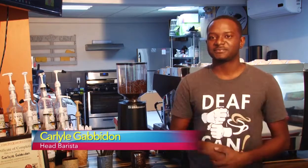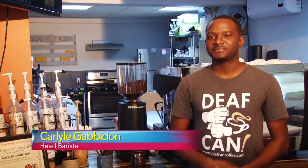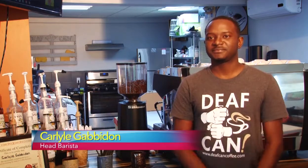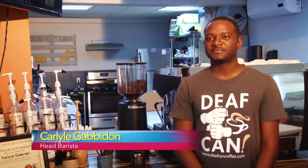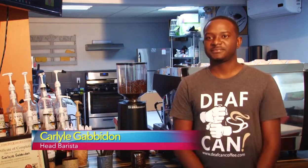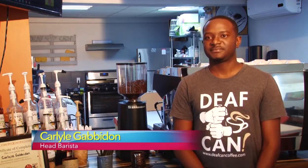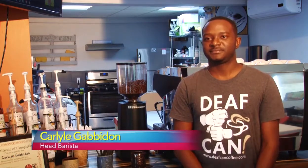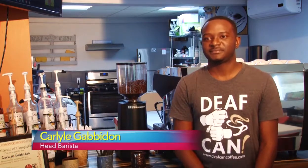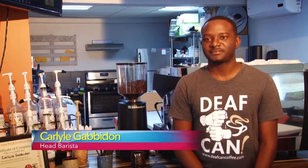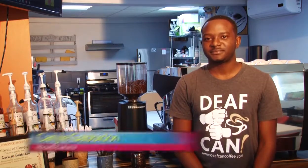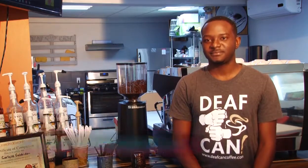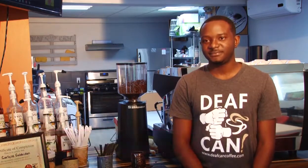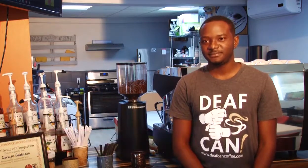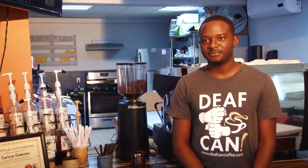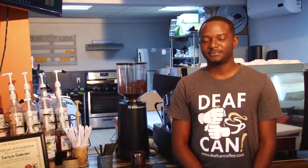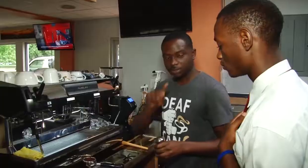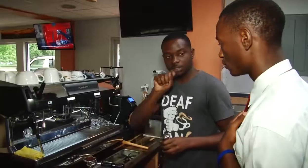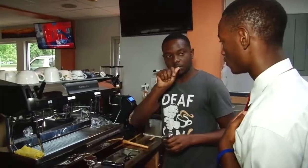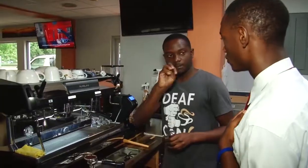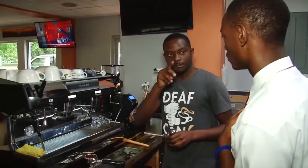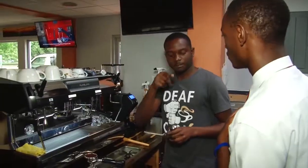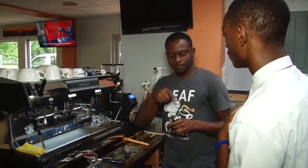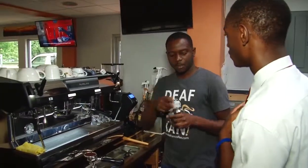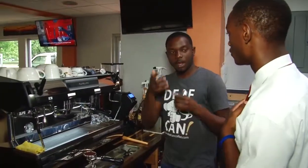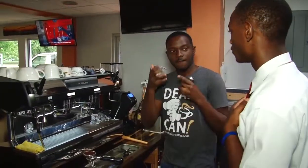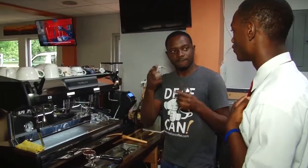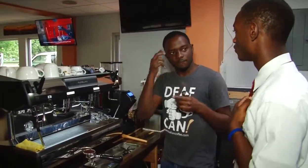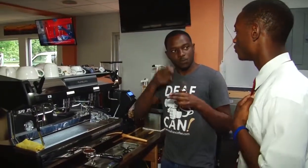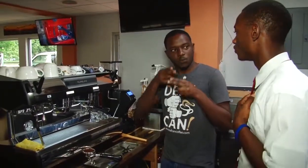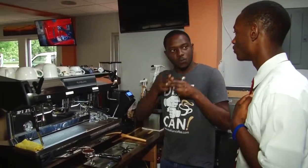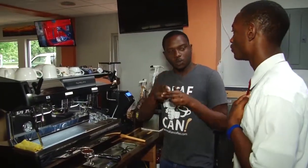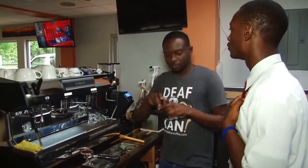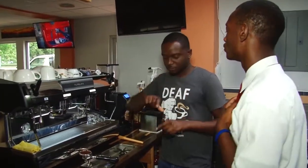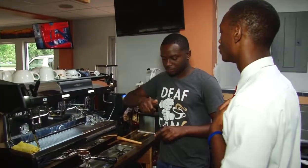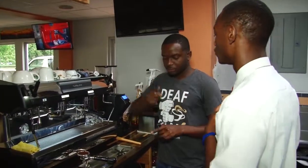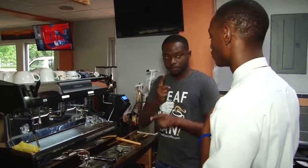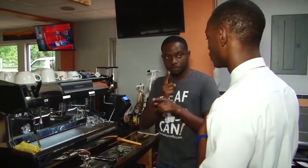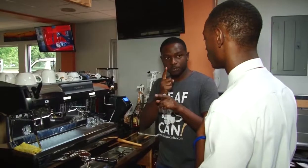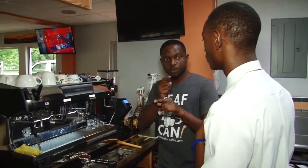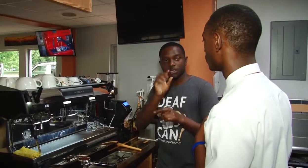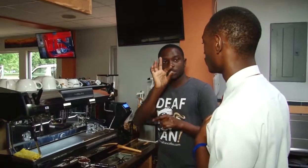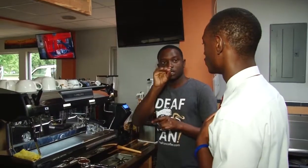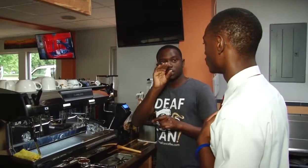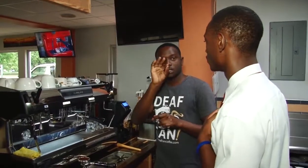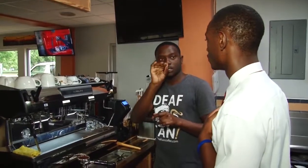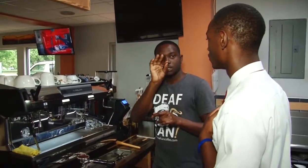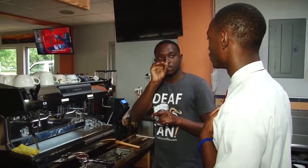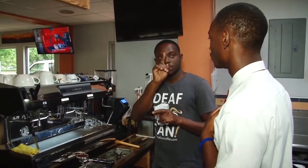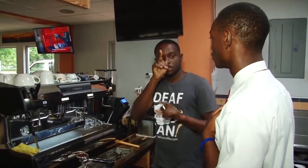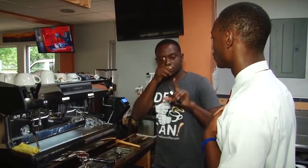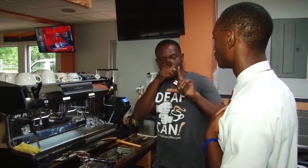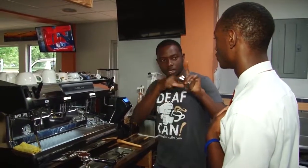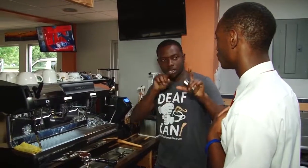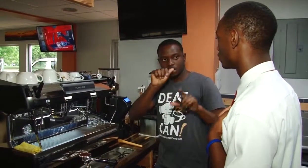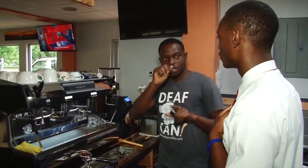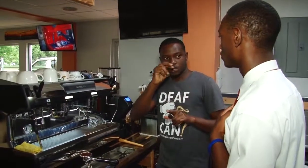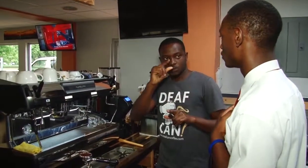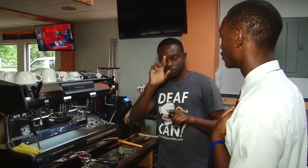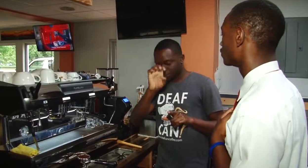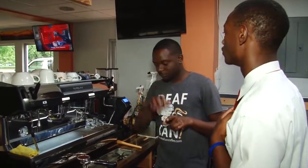equipment that have in here came through the DigiCell Foundation. Now this is the TAMP, and this is weighted and it's heavy. So this helps you put the proper amount of pressure. You want to put about